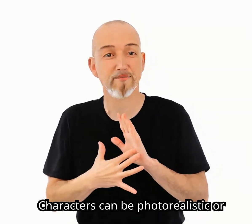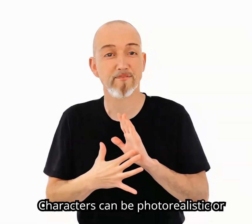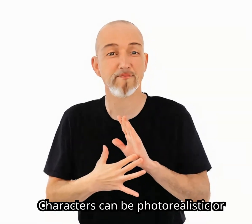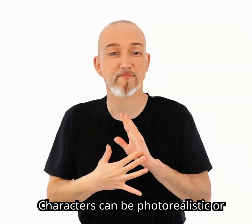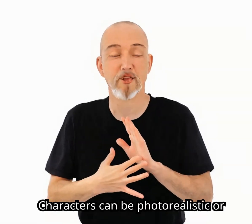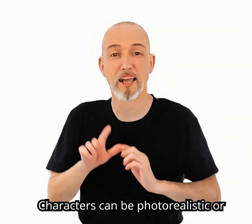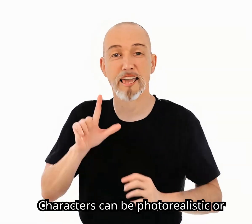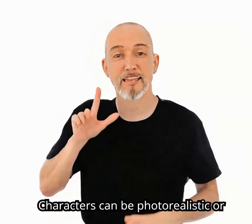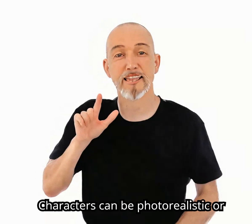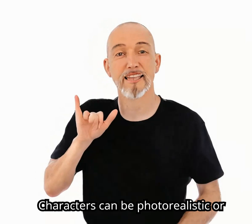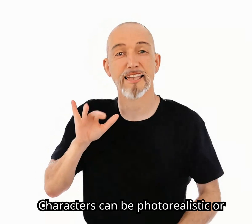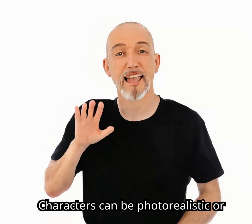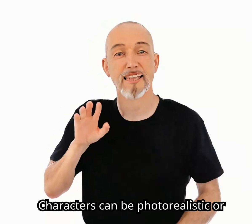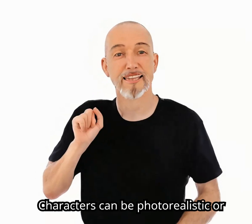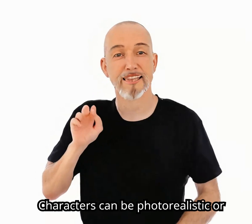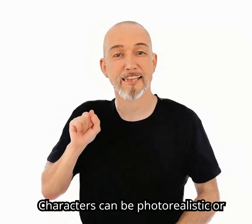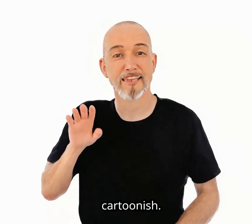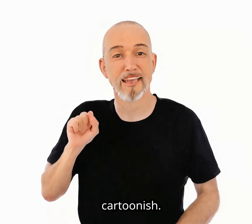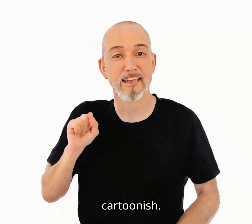Characters can be photorealistic or cartoonish.